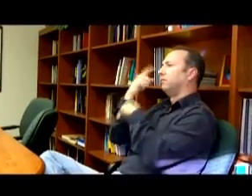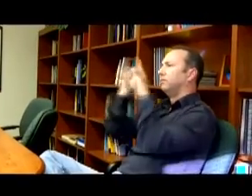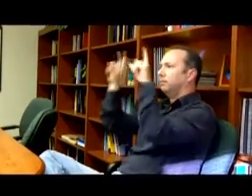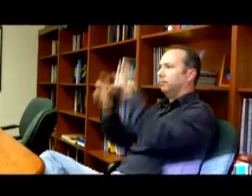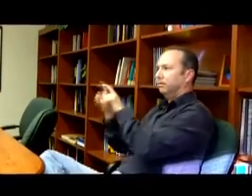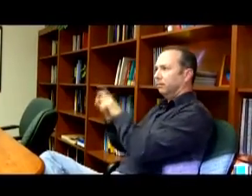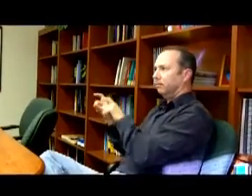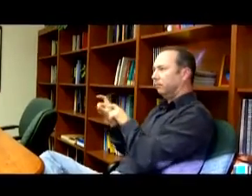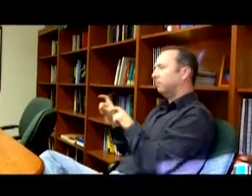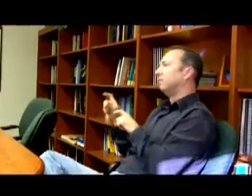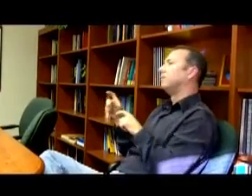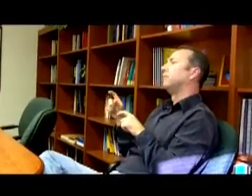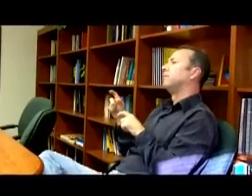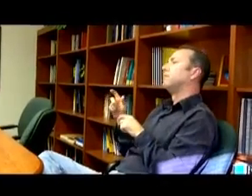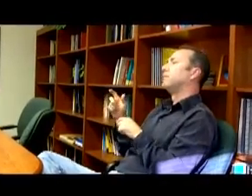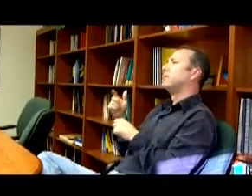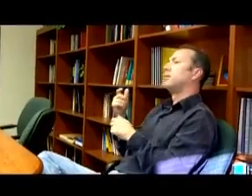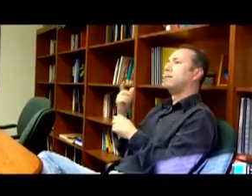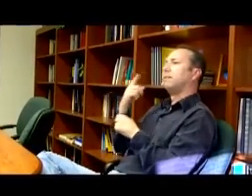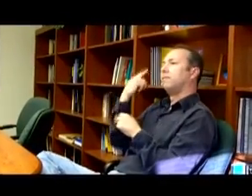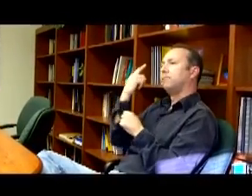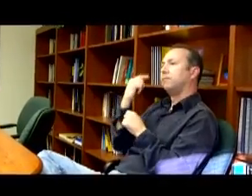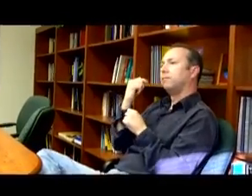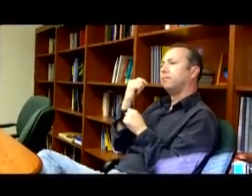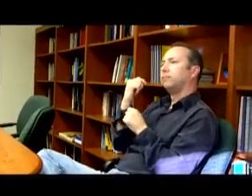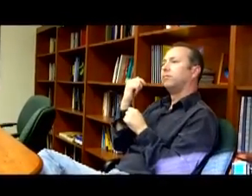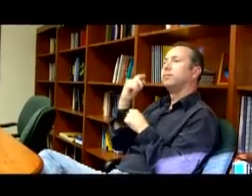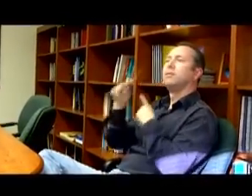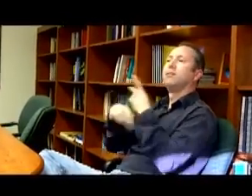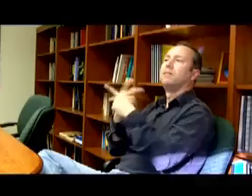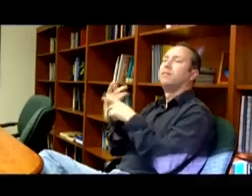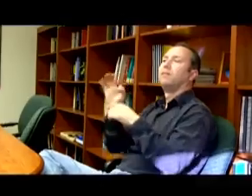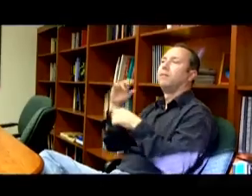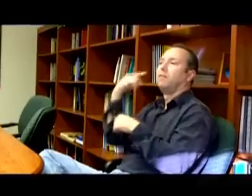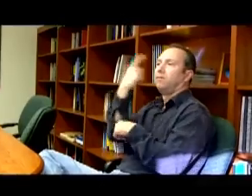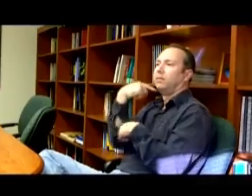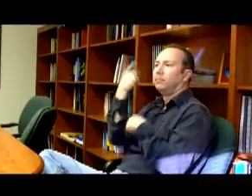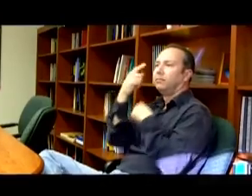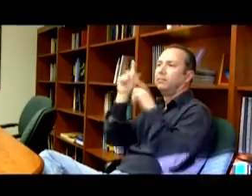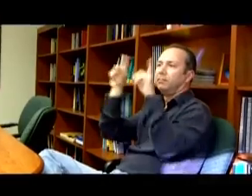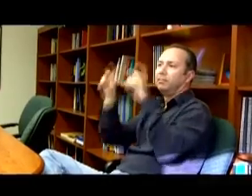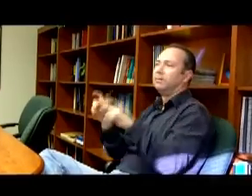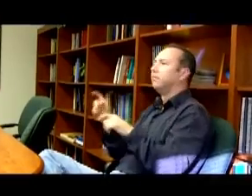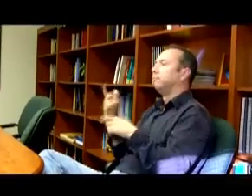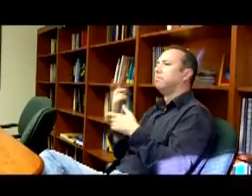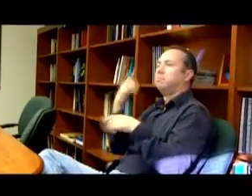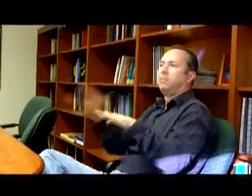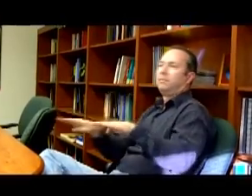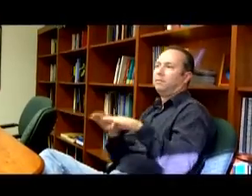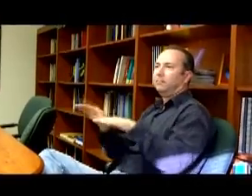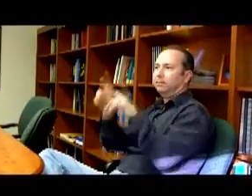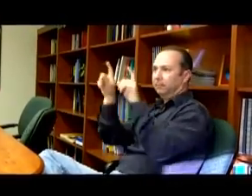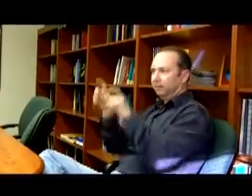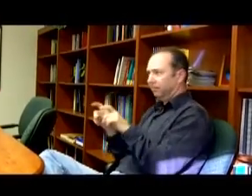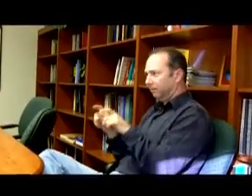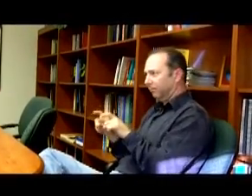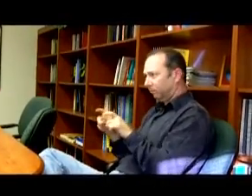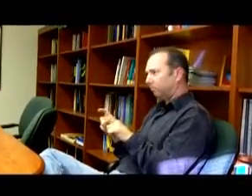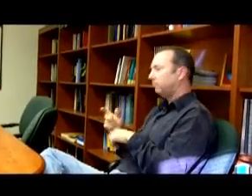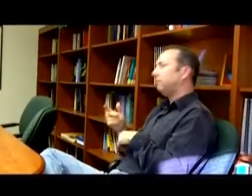facial test, facial behaviors, what we have found